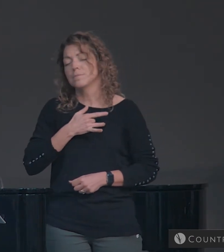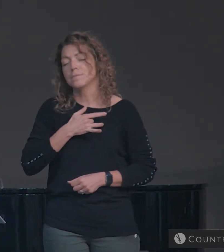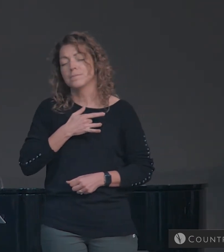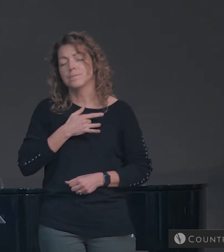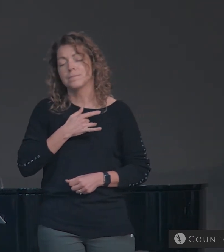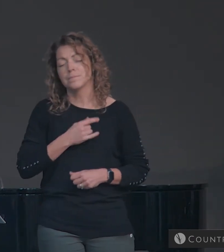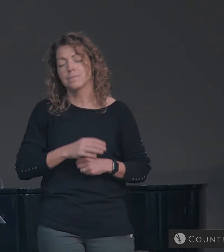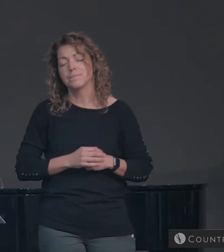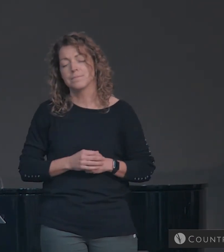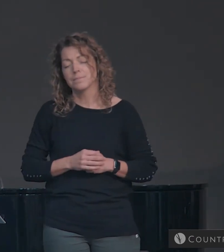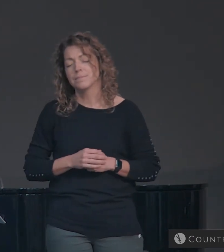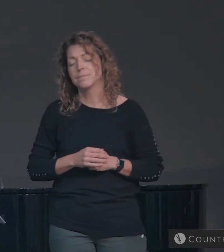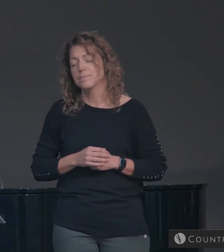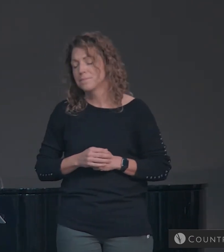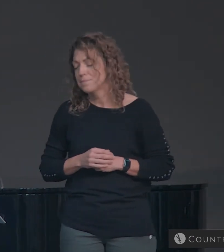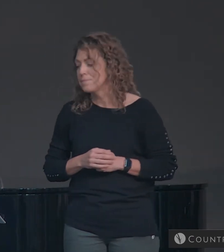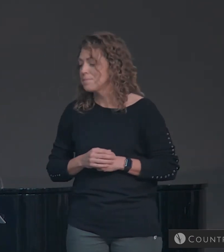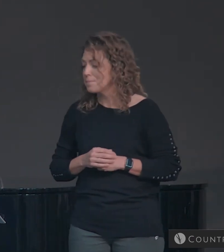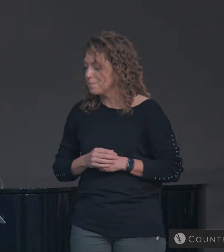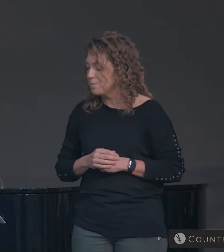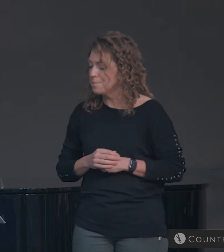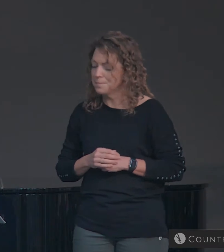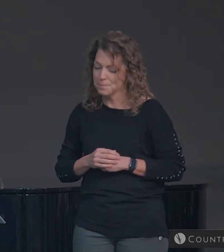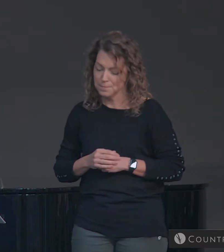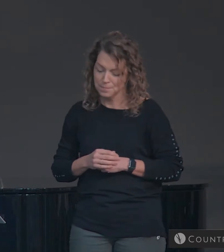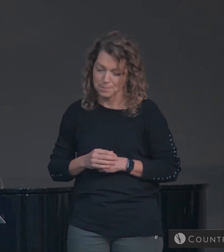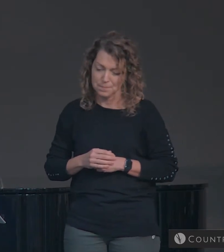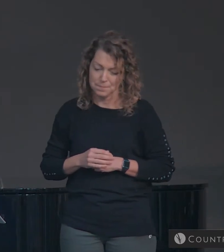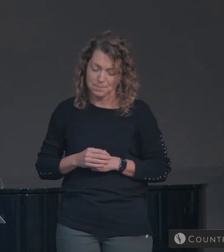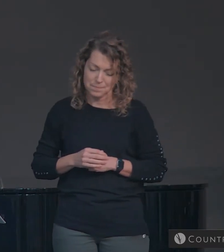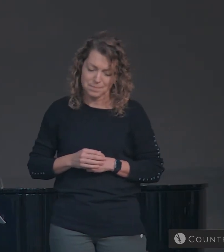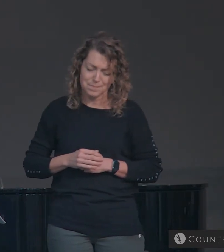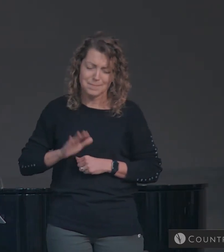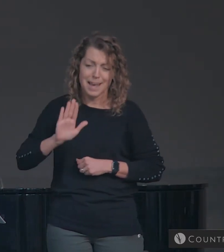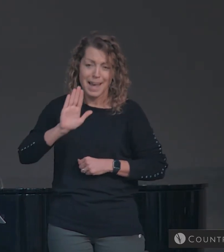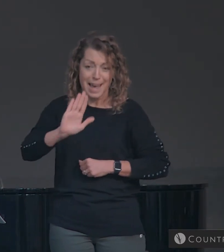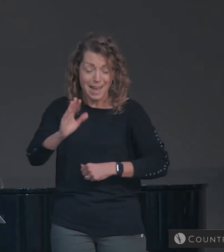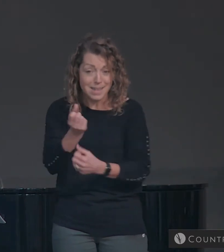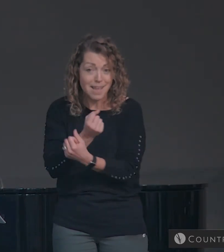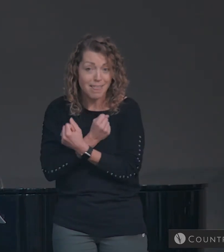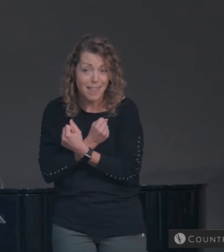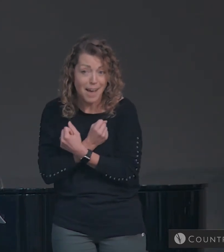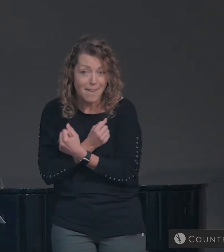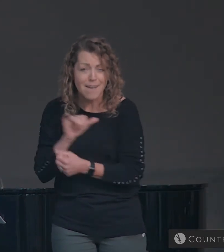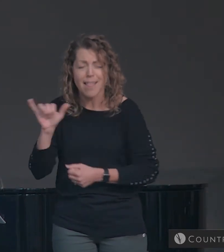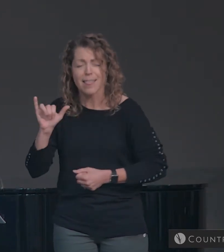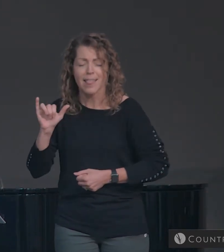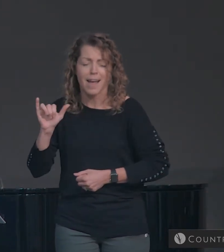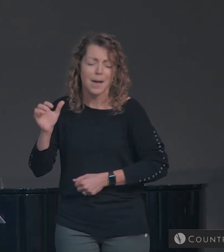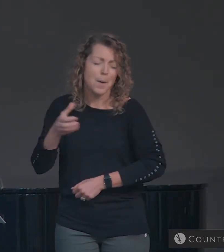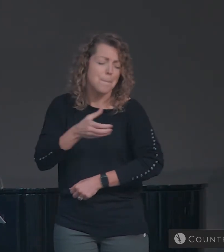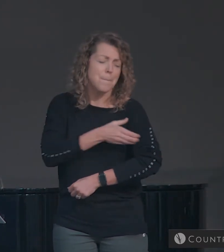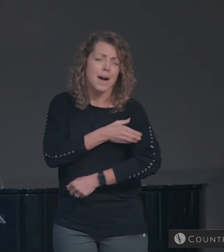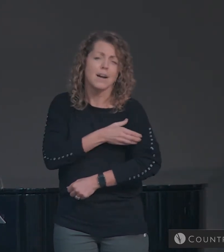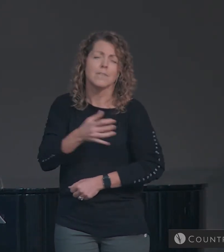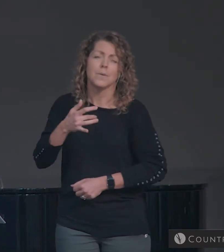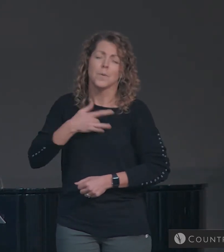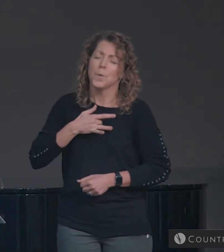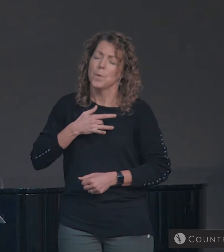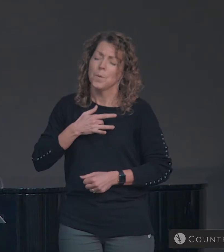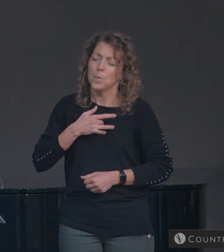mighty flood. In his love like a mighty